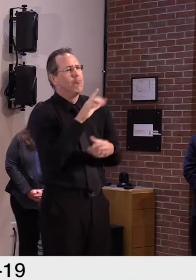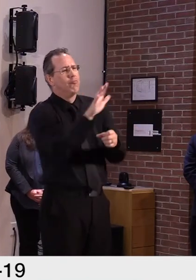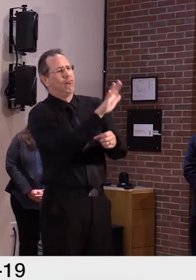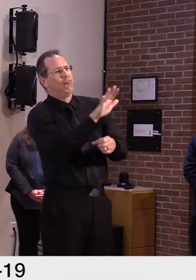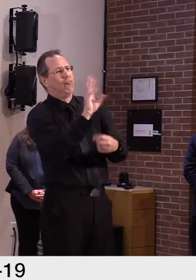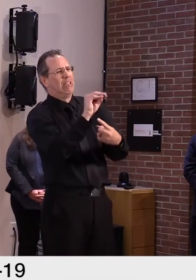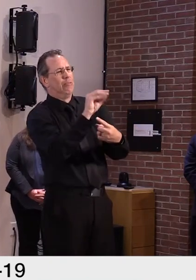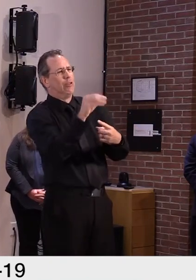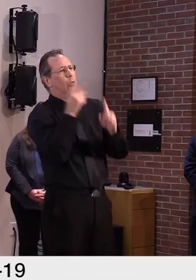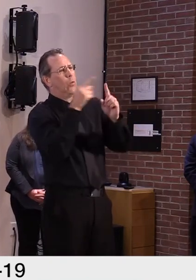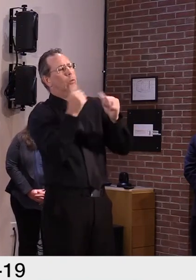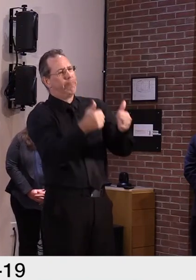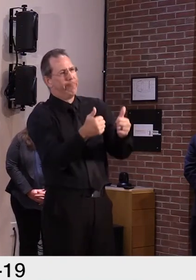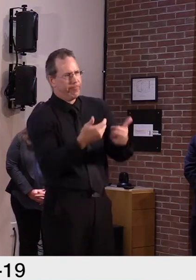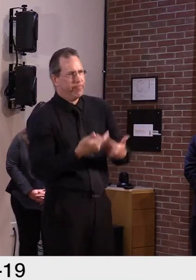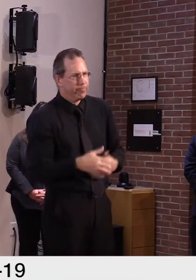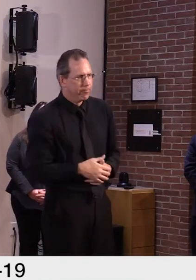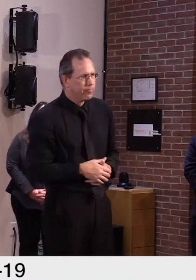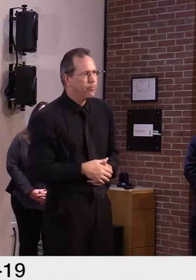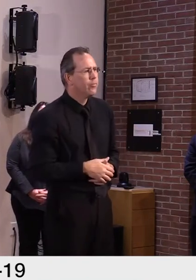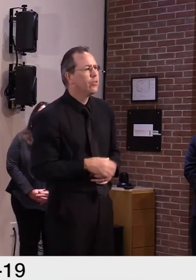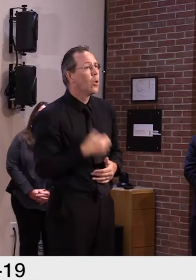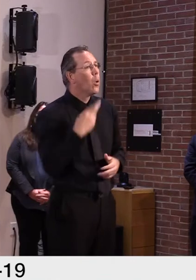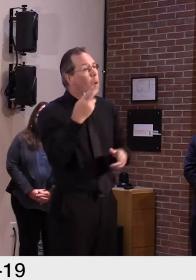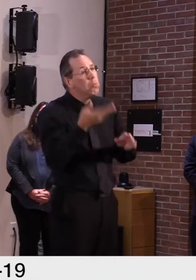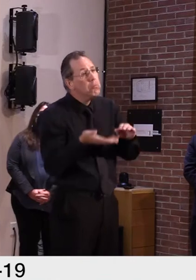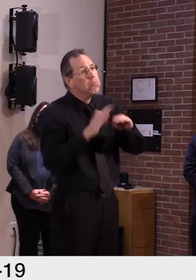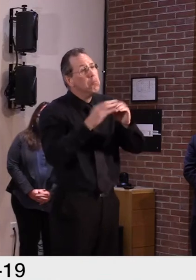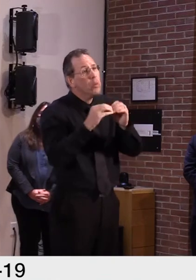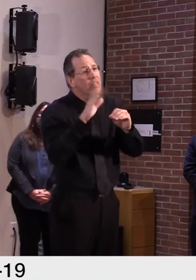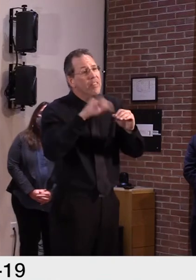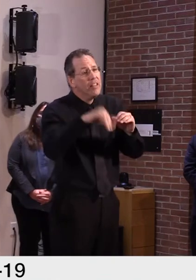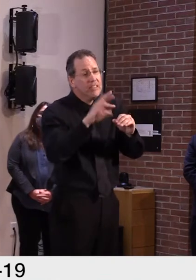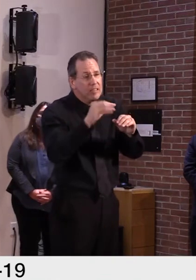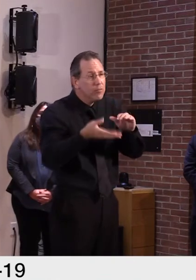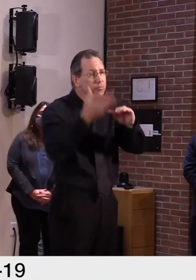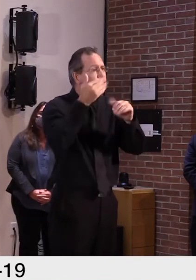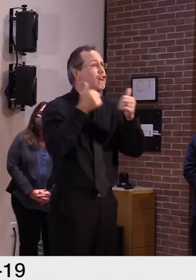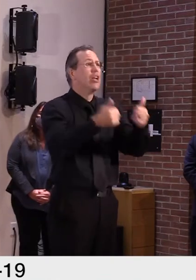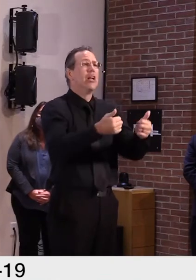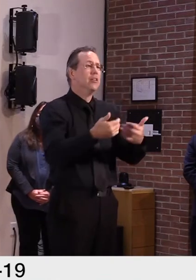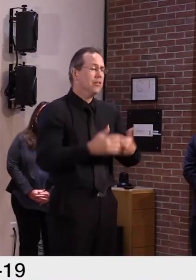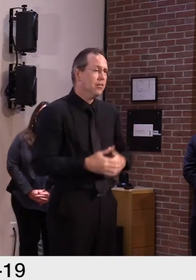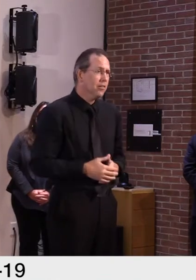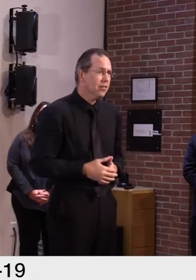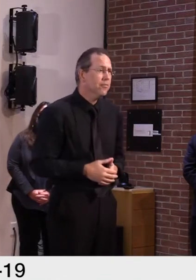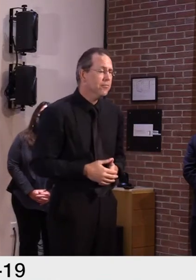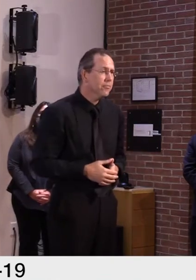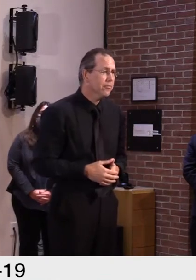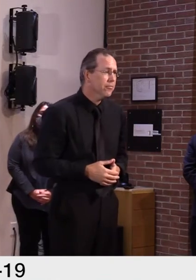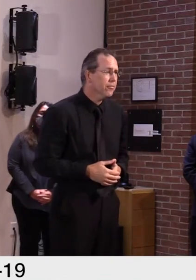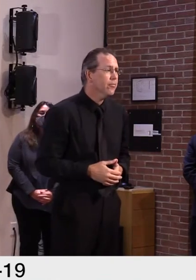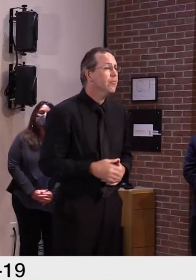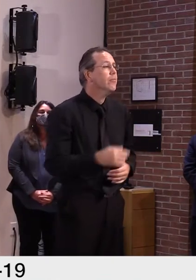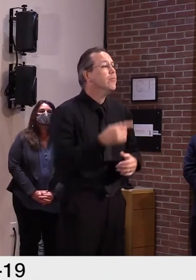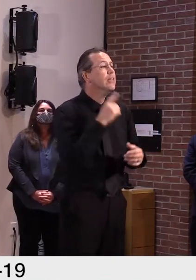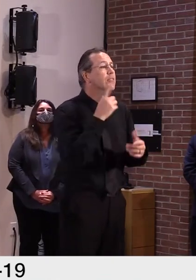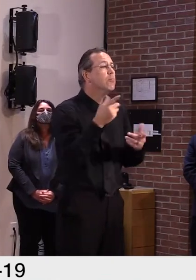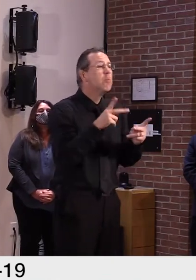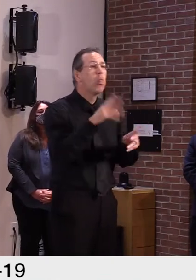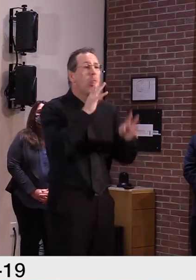say, I am going to change my behavior. And if I haven't had it in the past, I think I will get it this year. It makes sense.